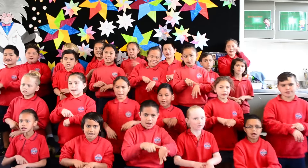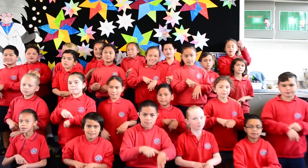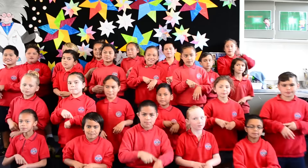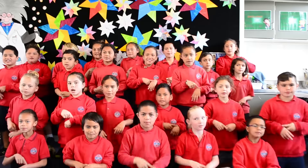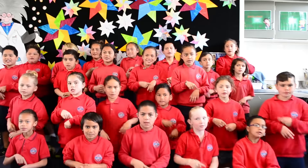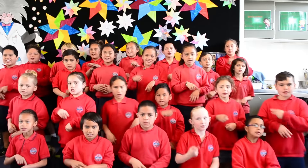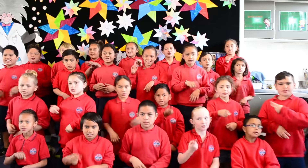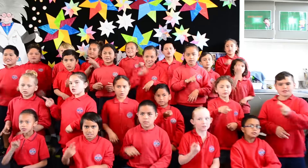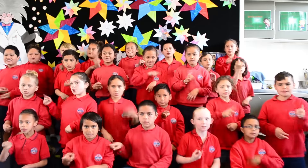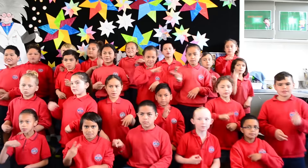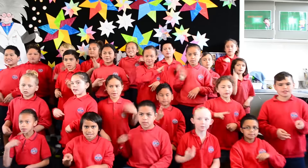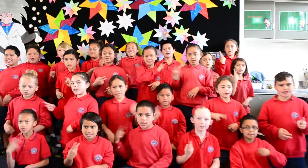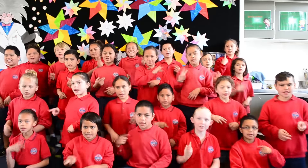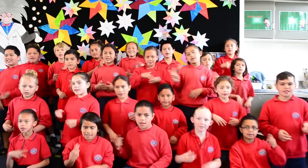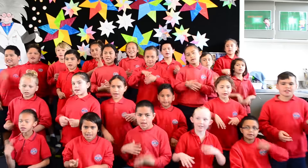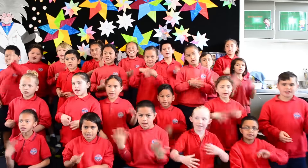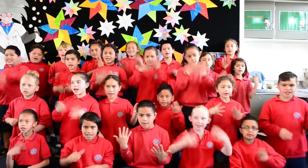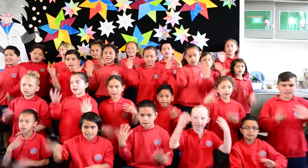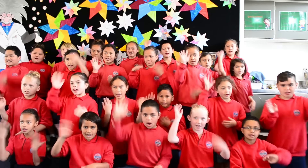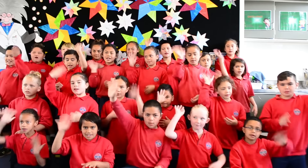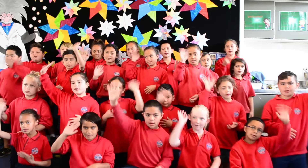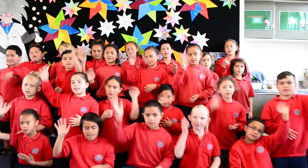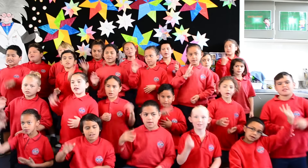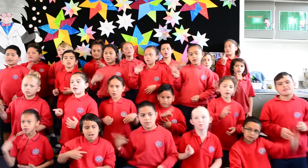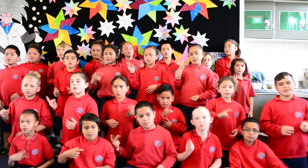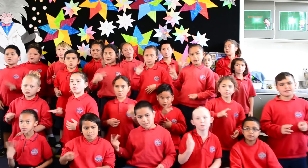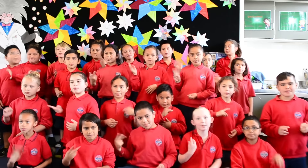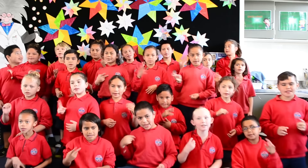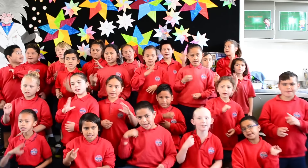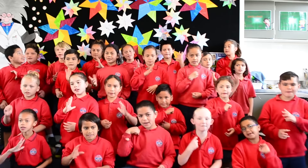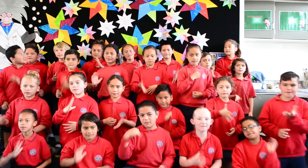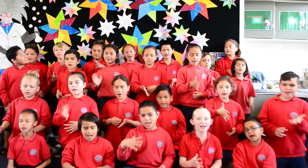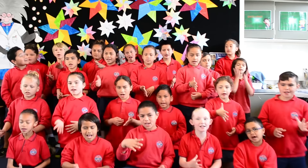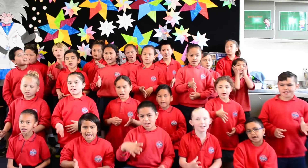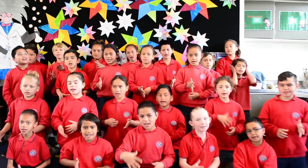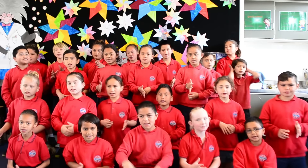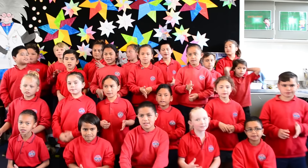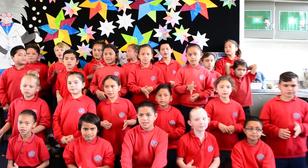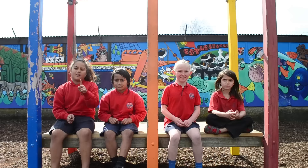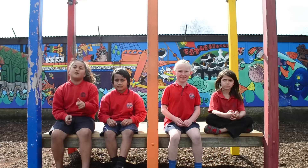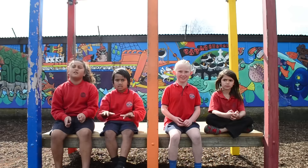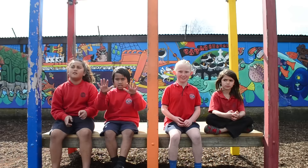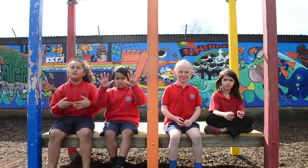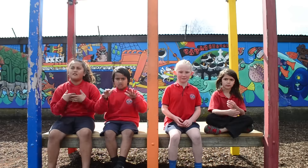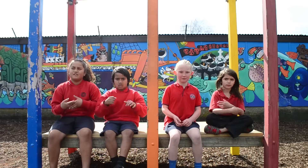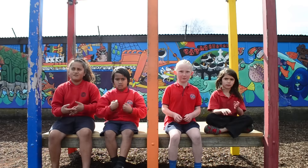Just you and me together Any kind of weather, we'll be fine Open